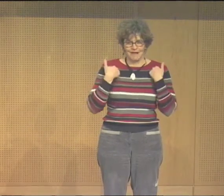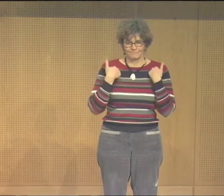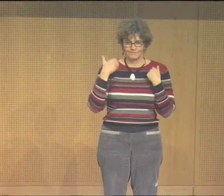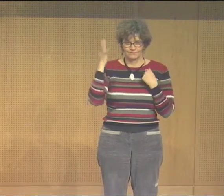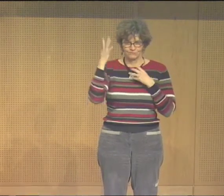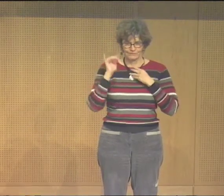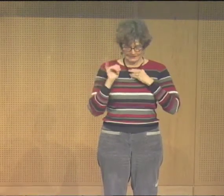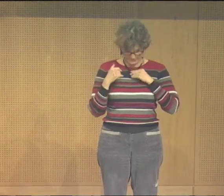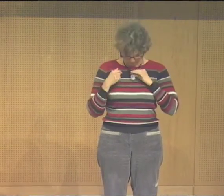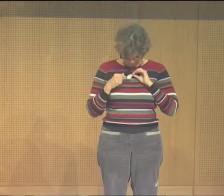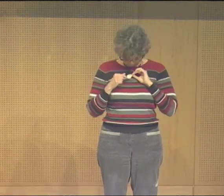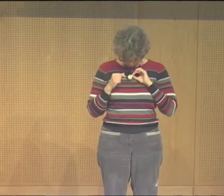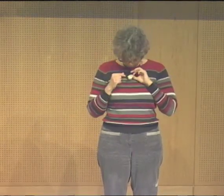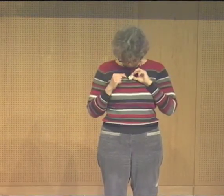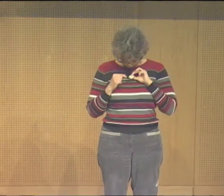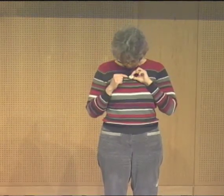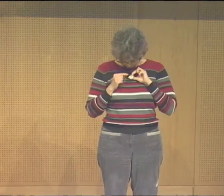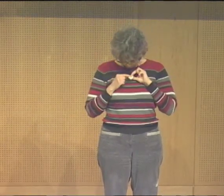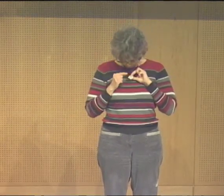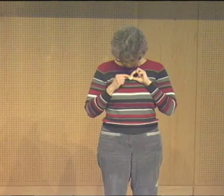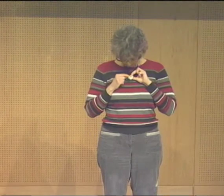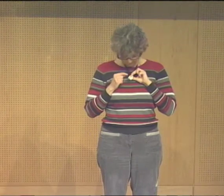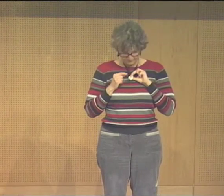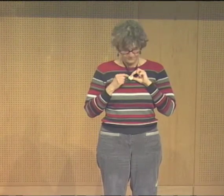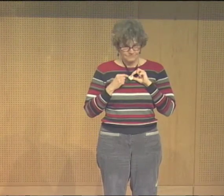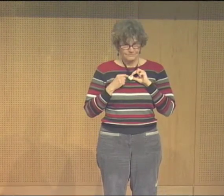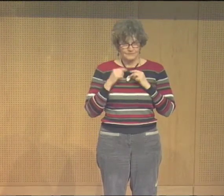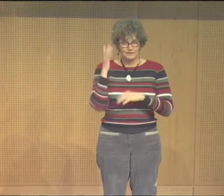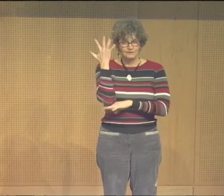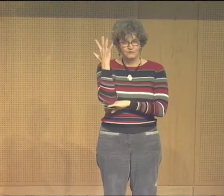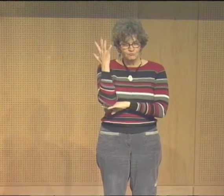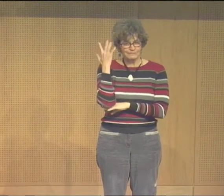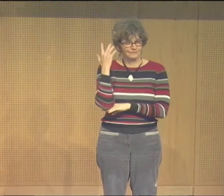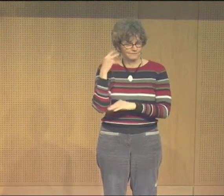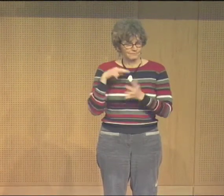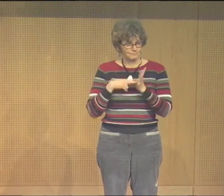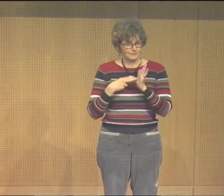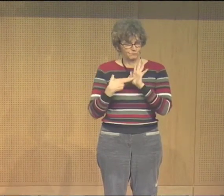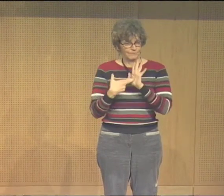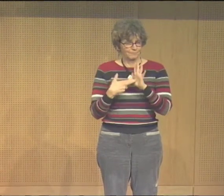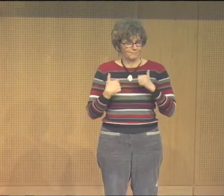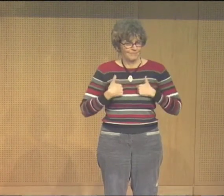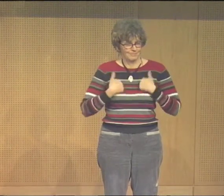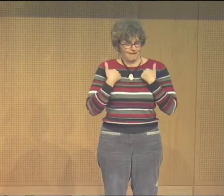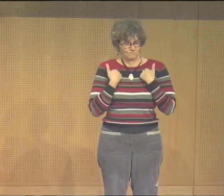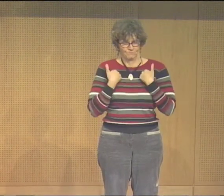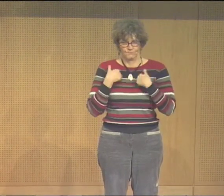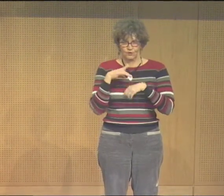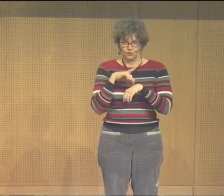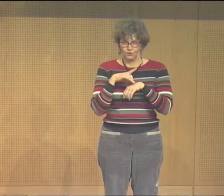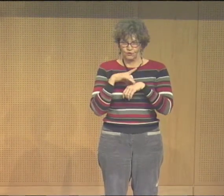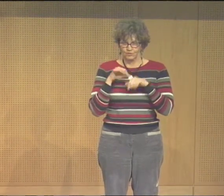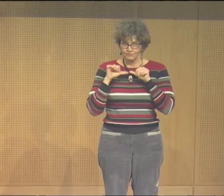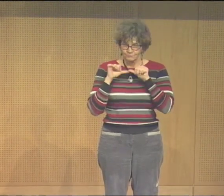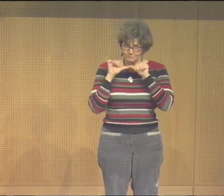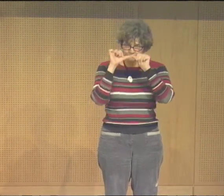Now, I also have the tree of life shown in here. And I'm also wearing a piece that has that. The tree of life